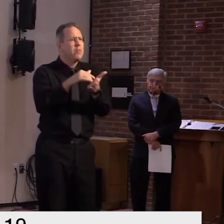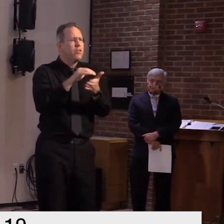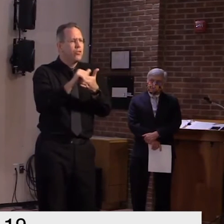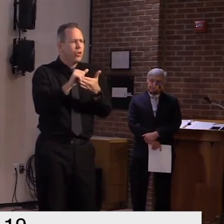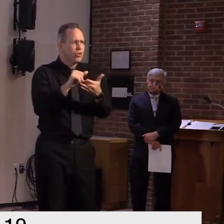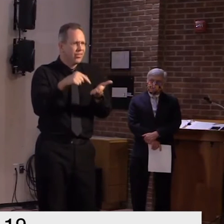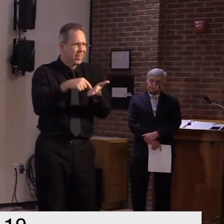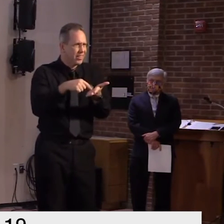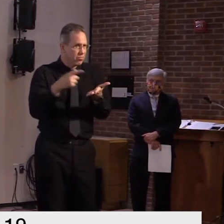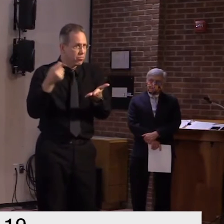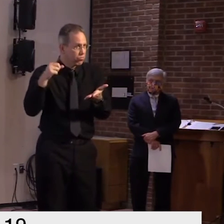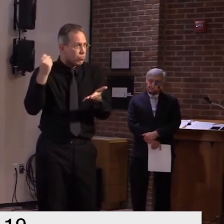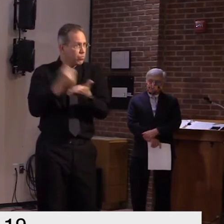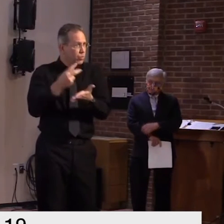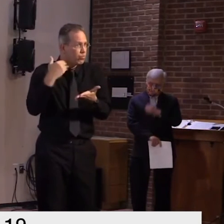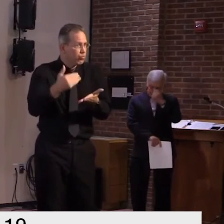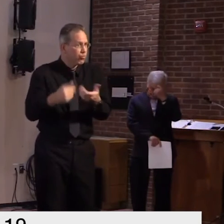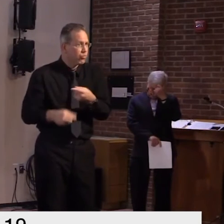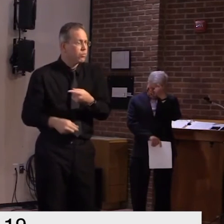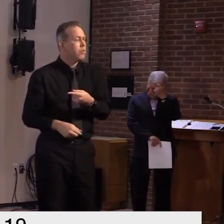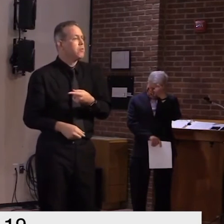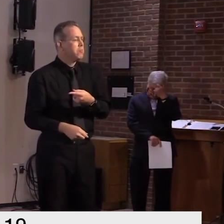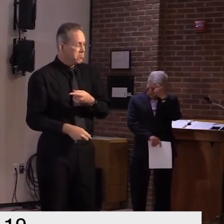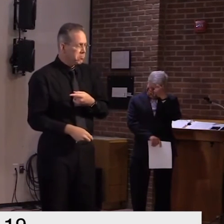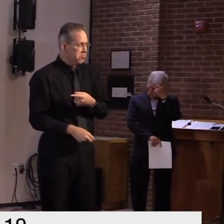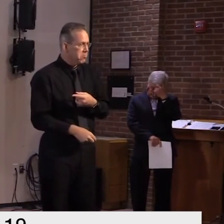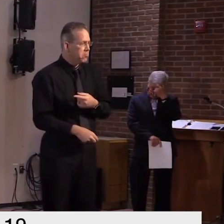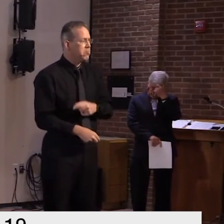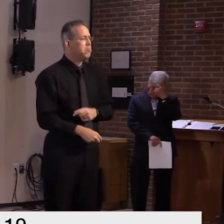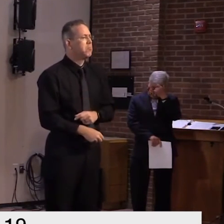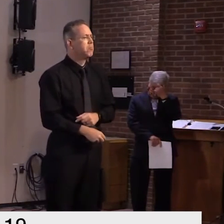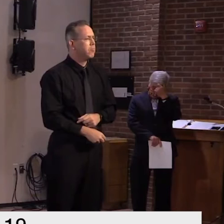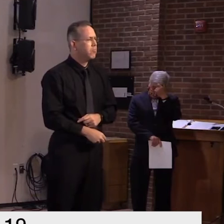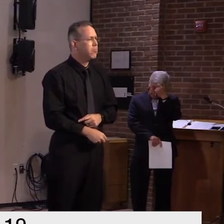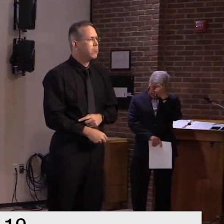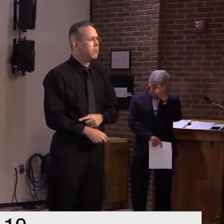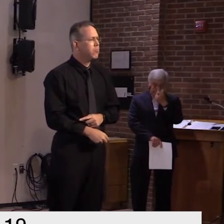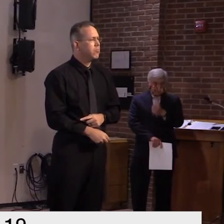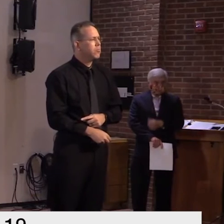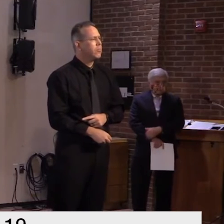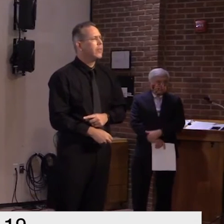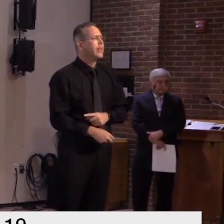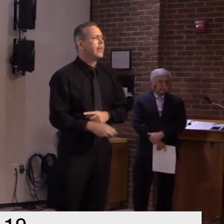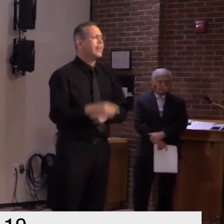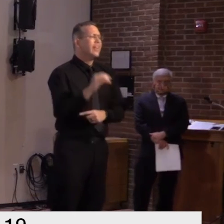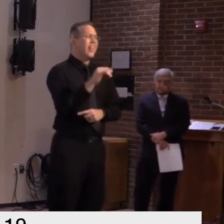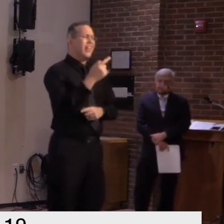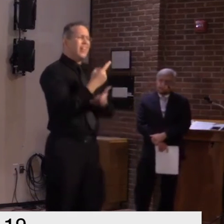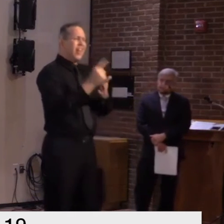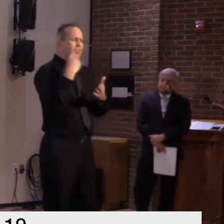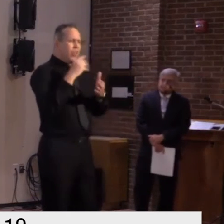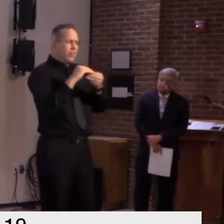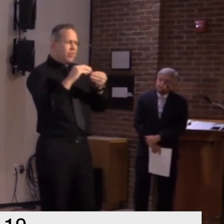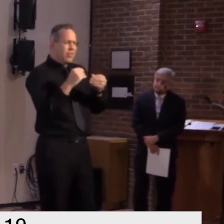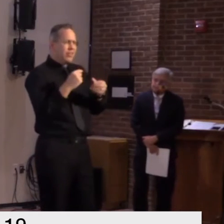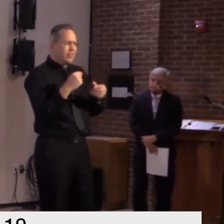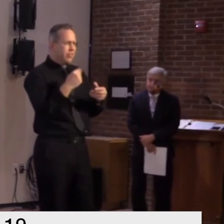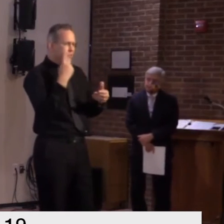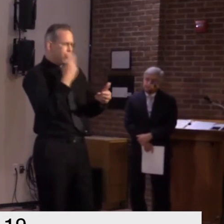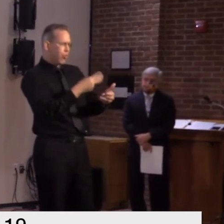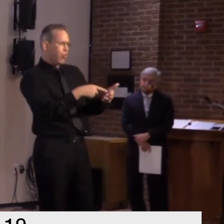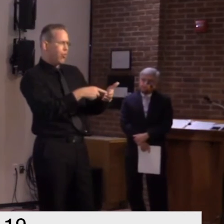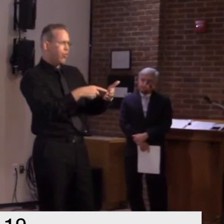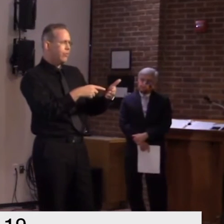um that was the uh seventy million plus twenty-three million they had uh added for uh the